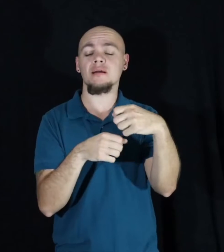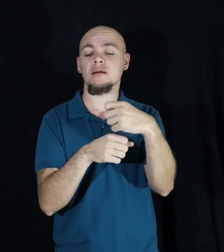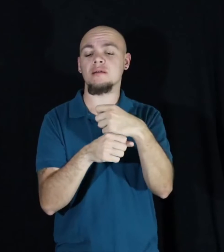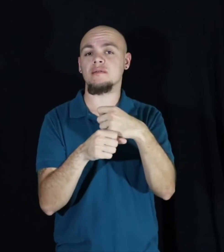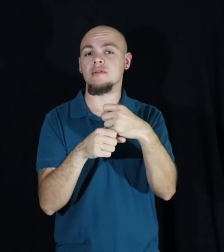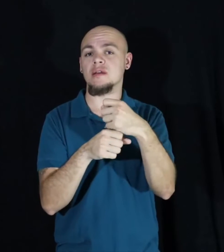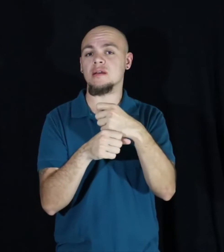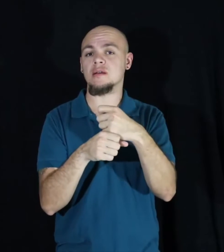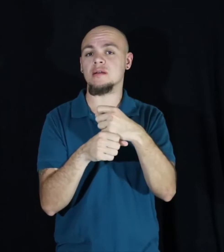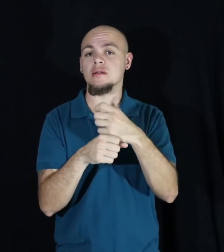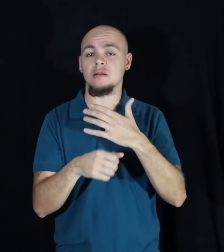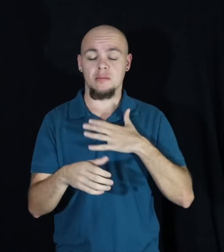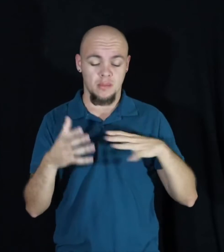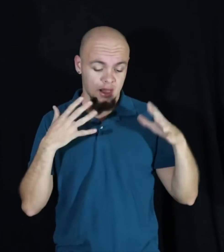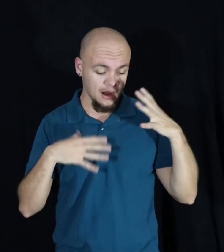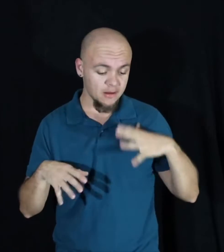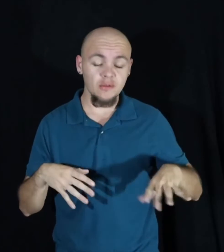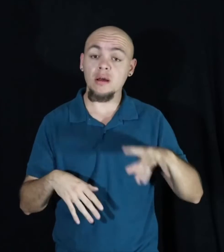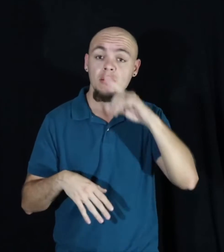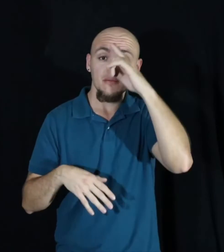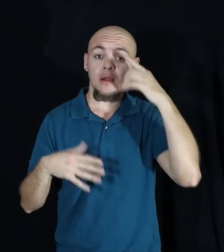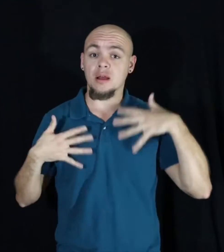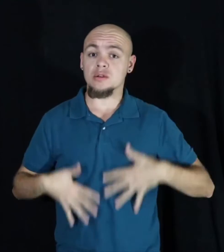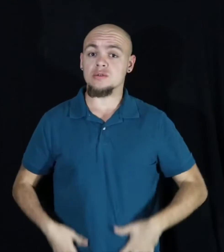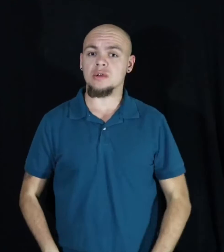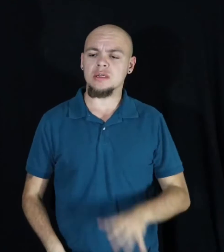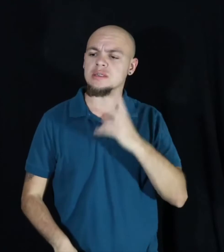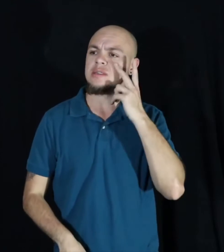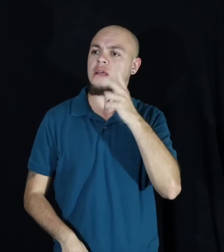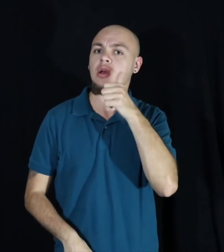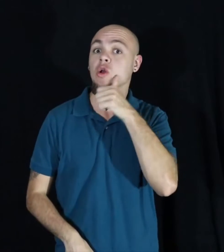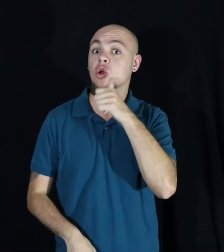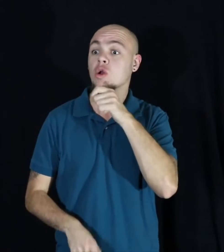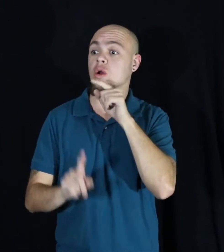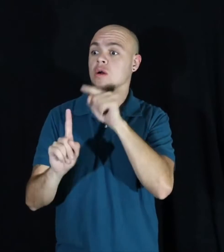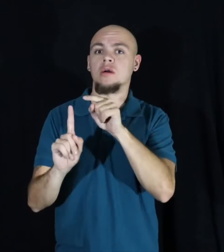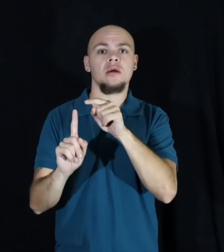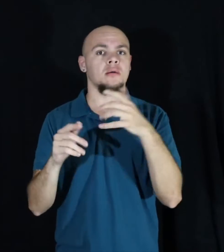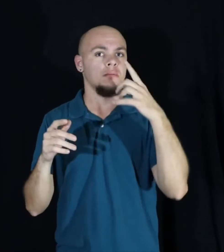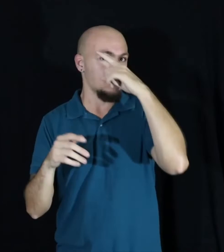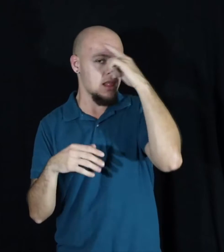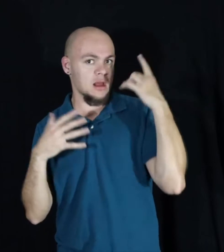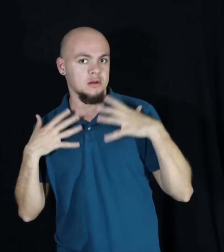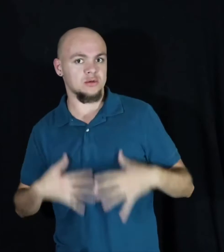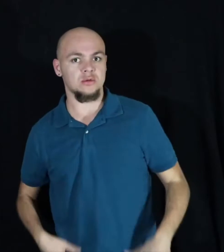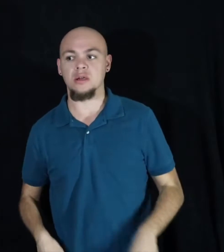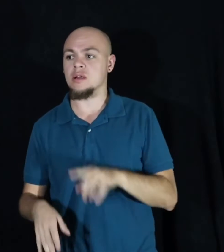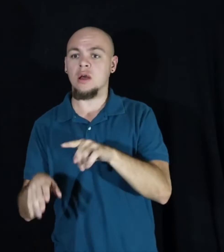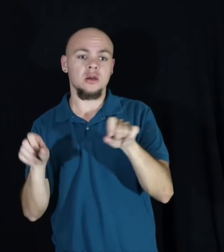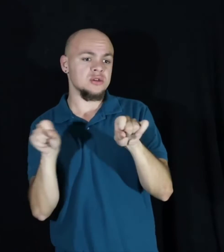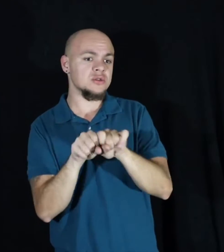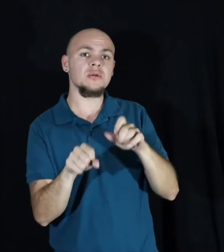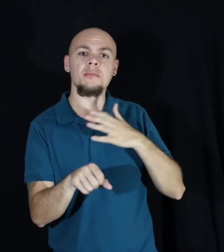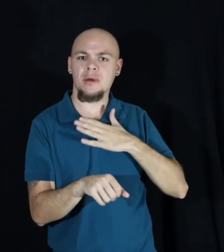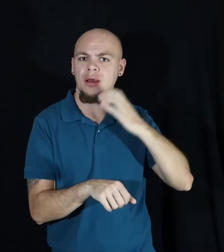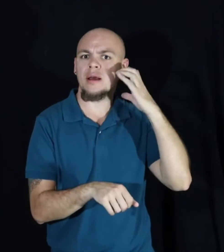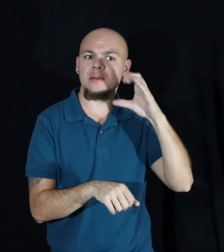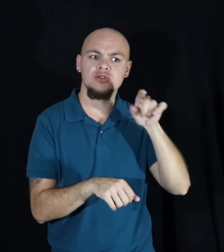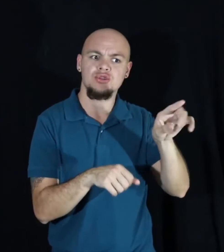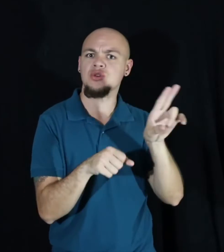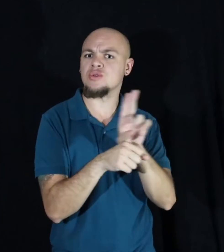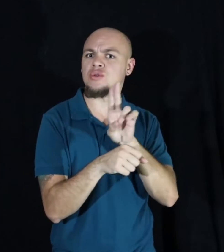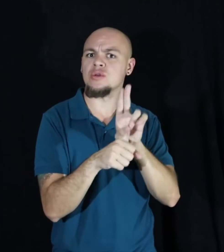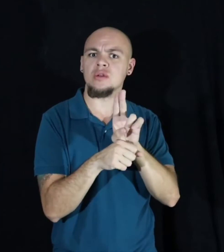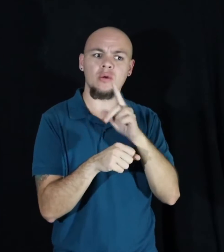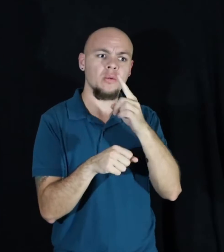My outfit, this black dress, comes from seeing a girl wear black dresses for weeks, these shoes the exact same my cousin once wore, just a